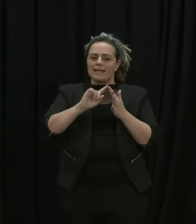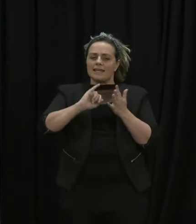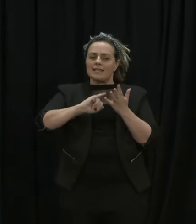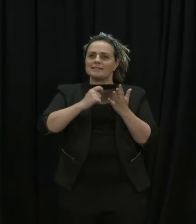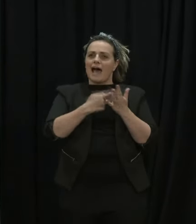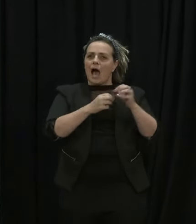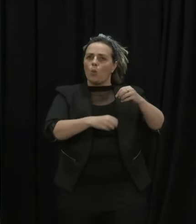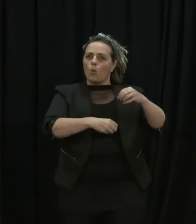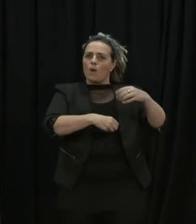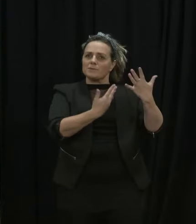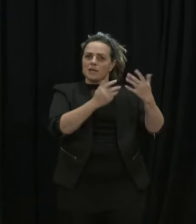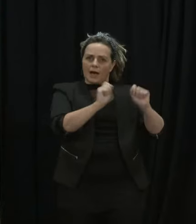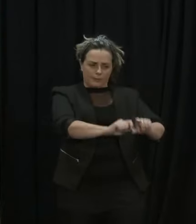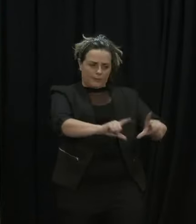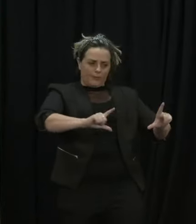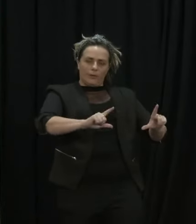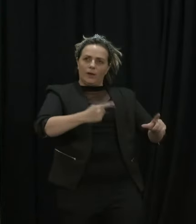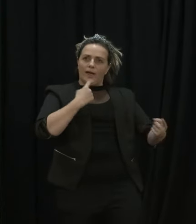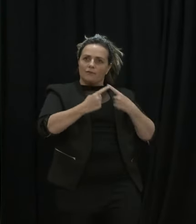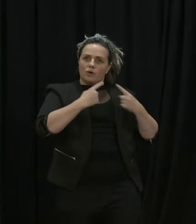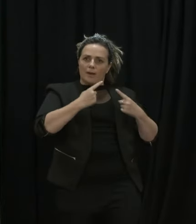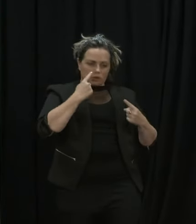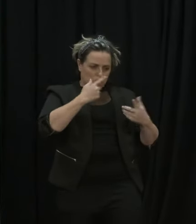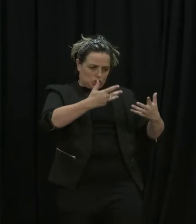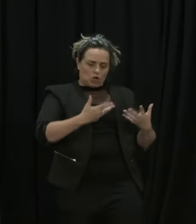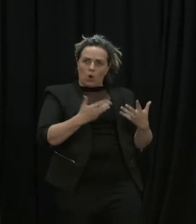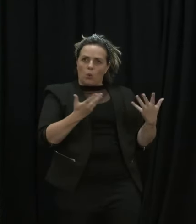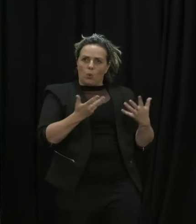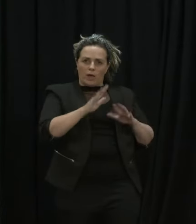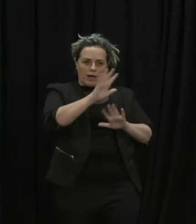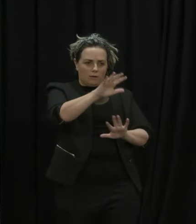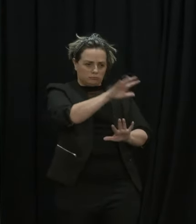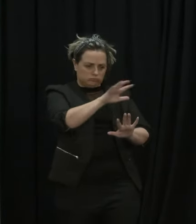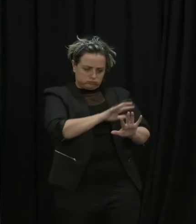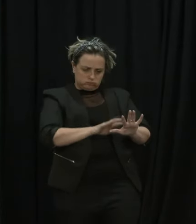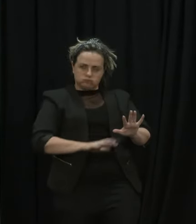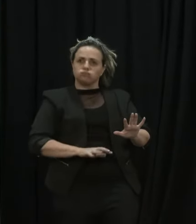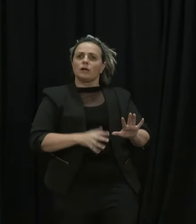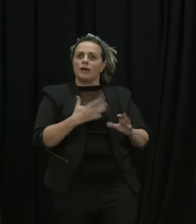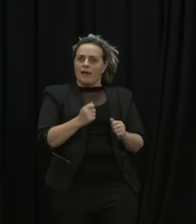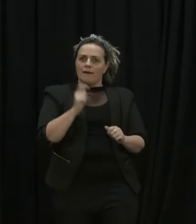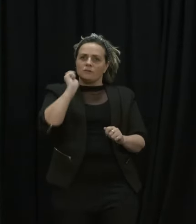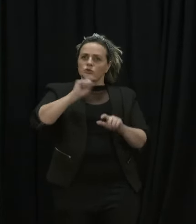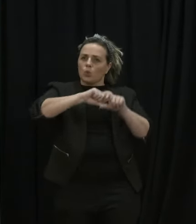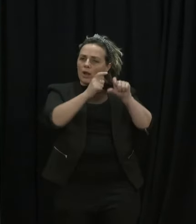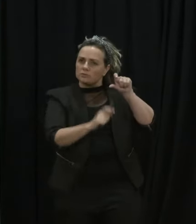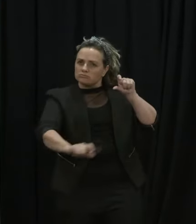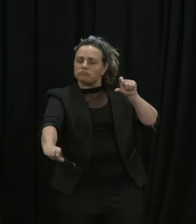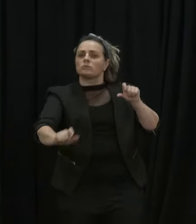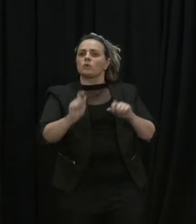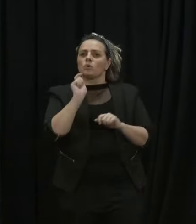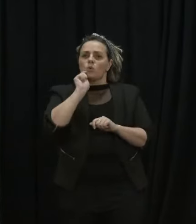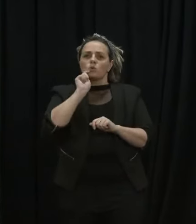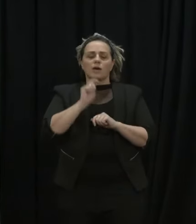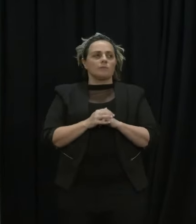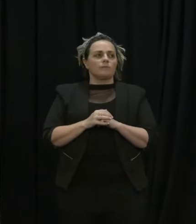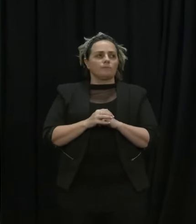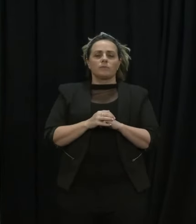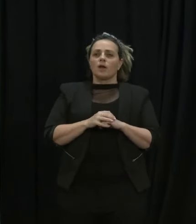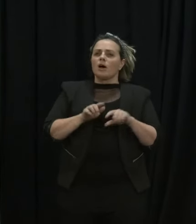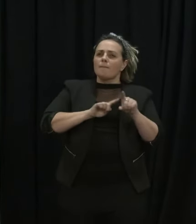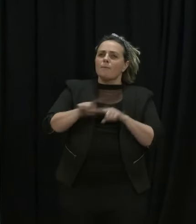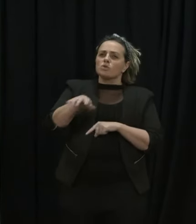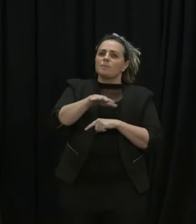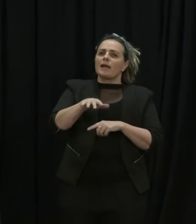the same dashboard I get that shows wastewater testing results on a daily basis from around the country. Most places it's